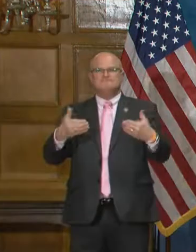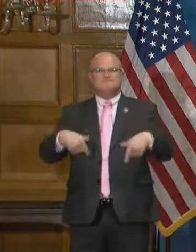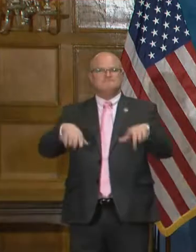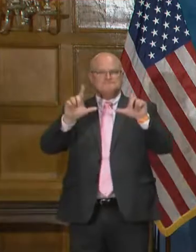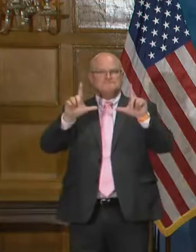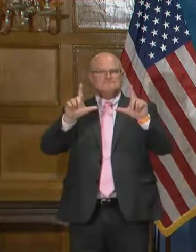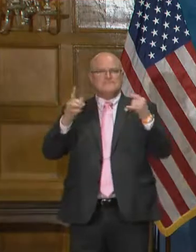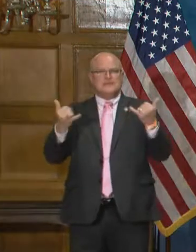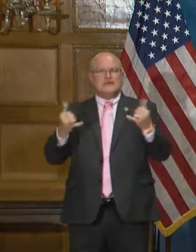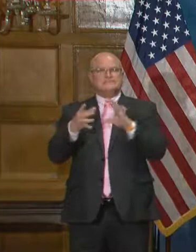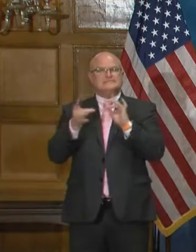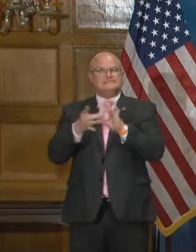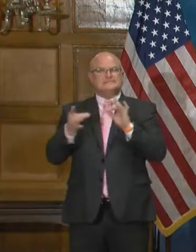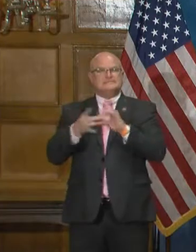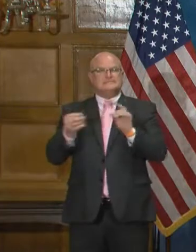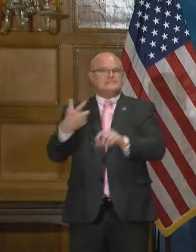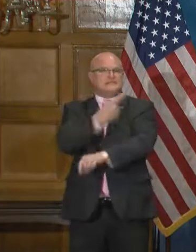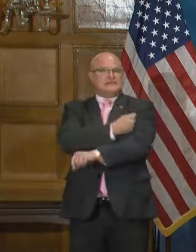chart.